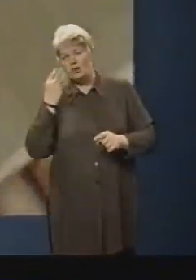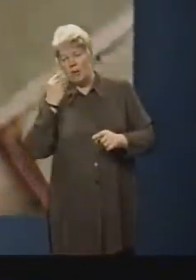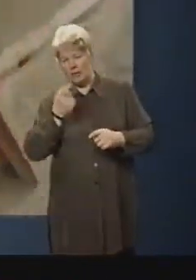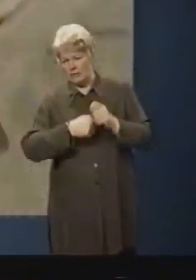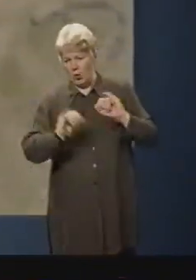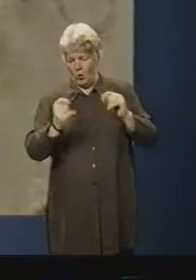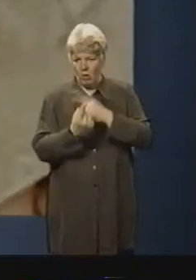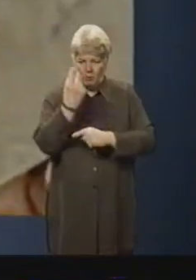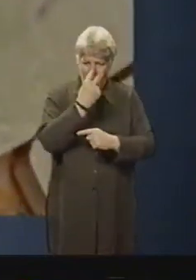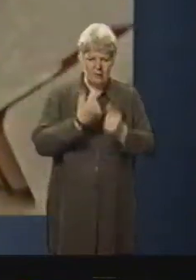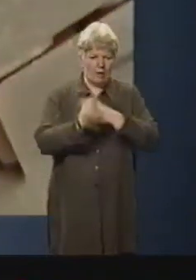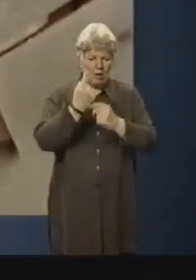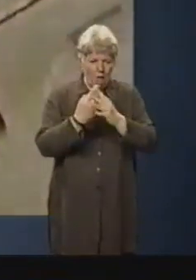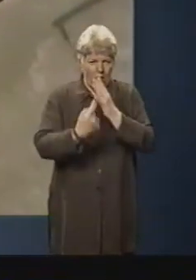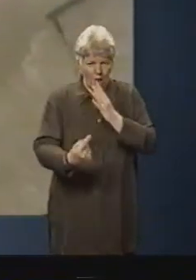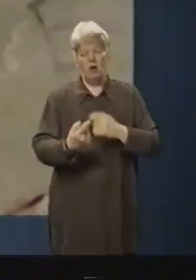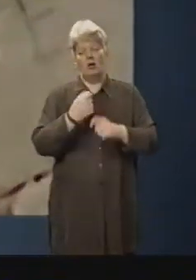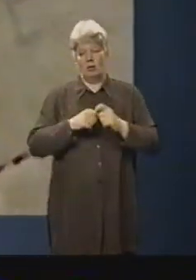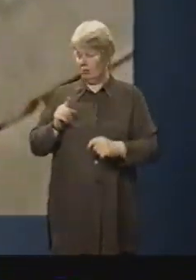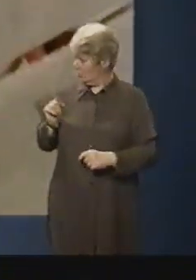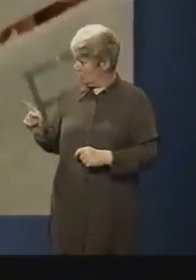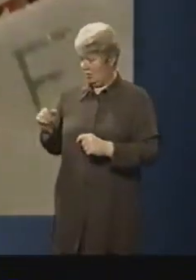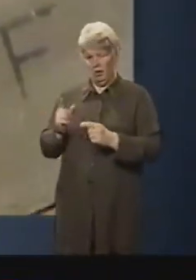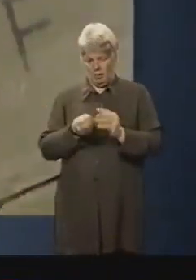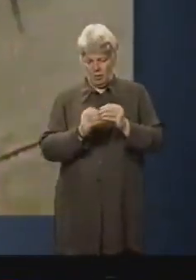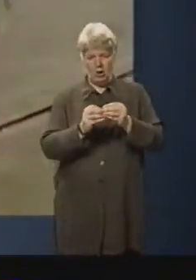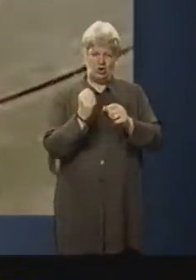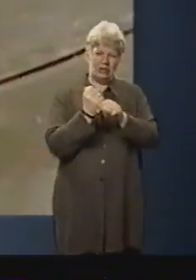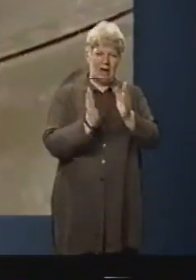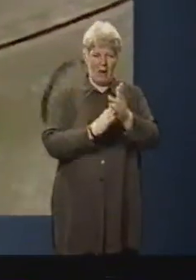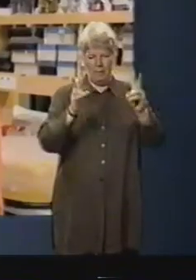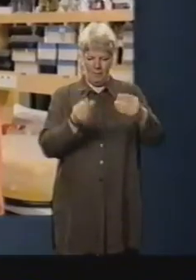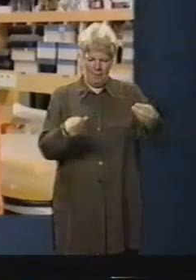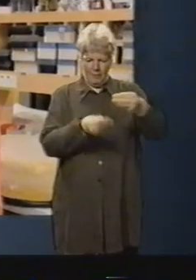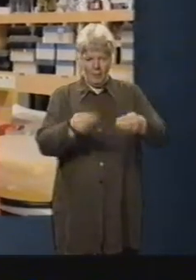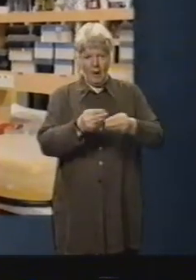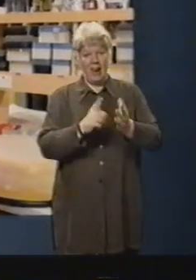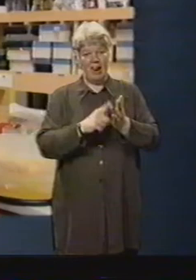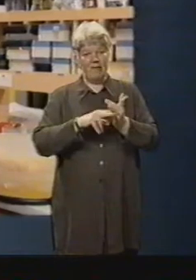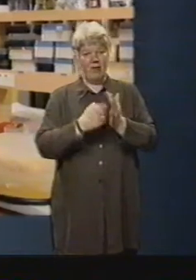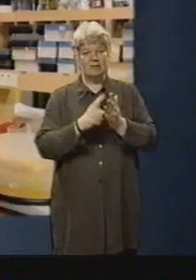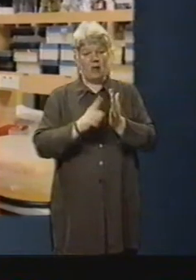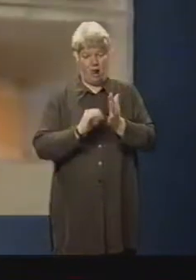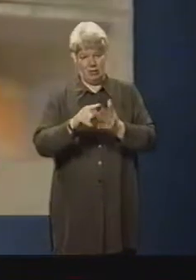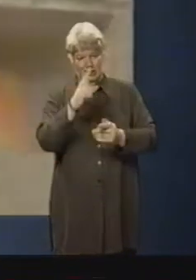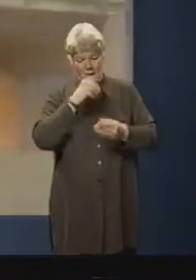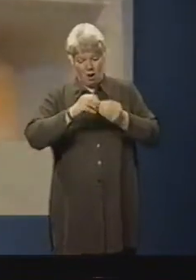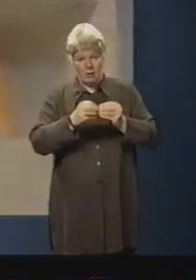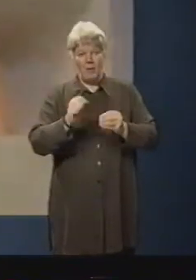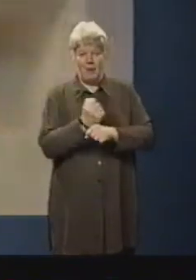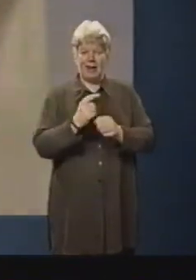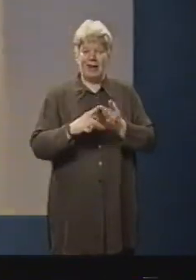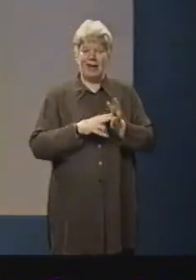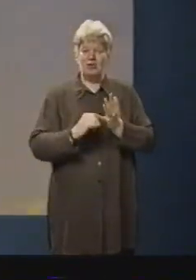These are genetically modified liver cells. They've been altered so they can produce insulin, something which is normally only done by the pancreas.